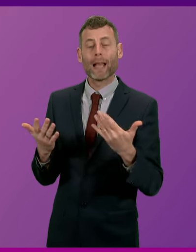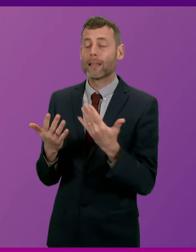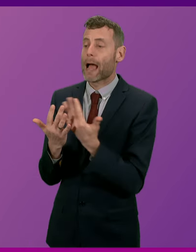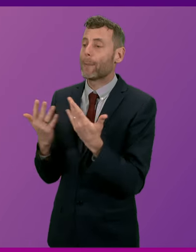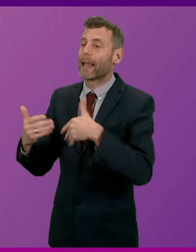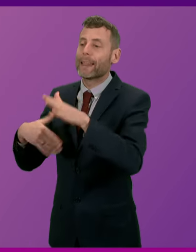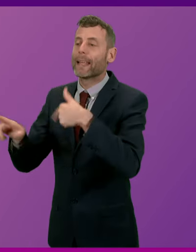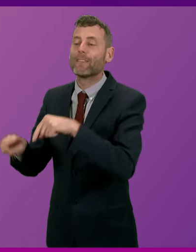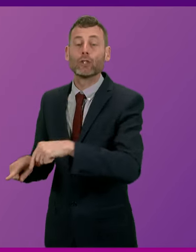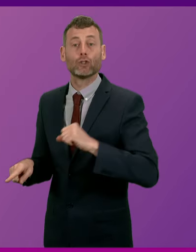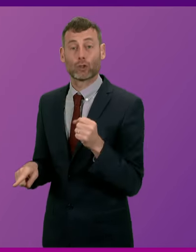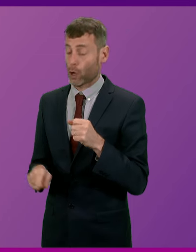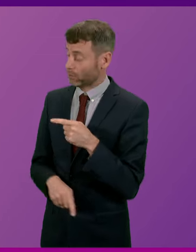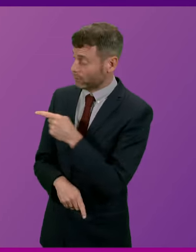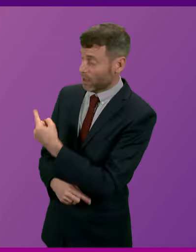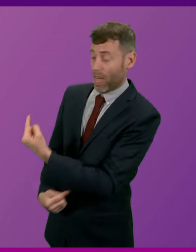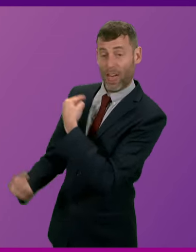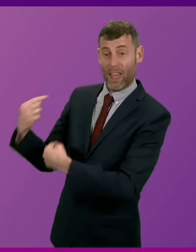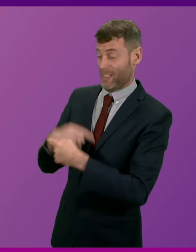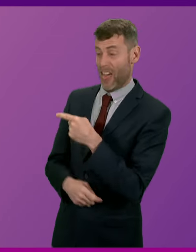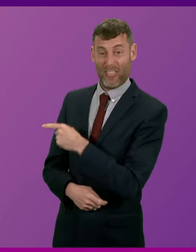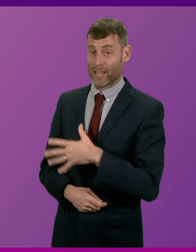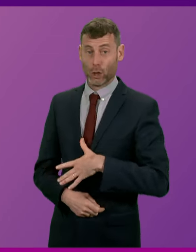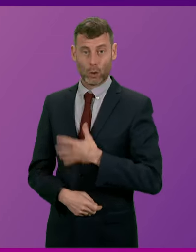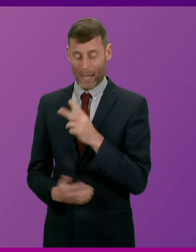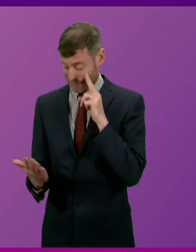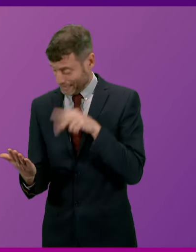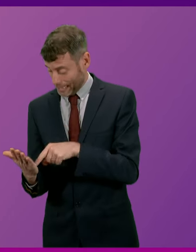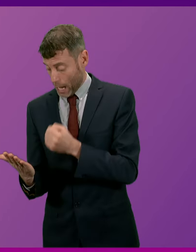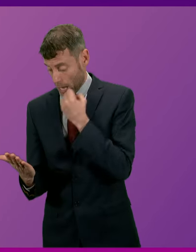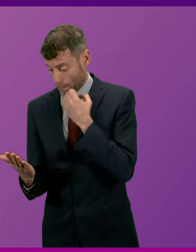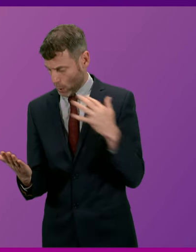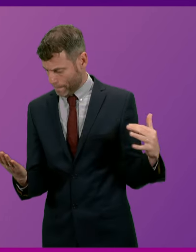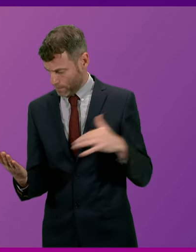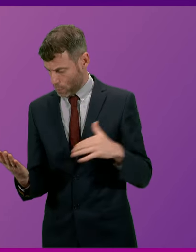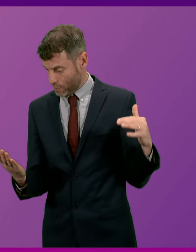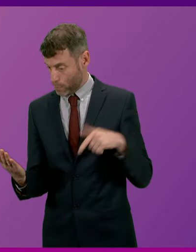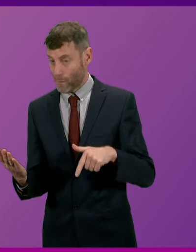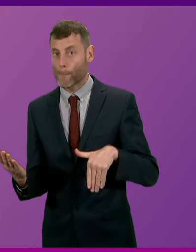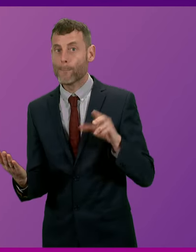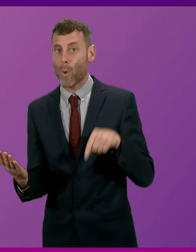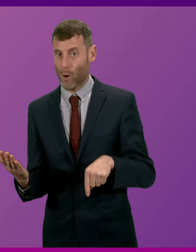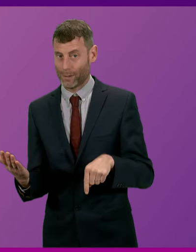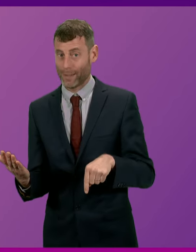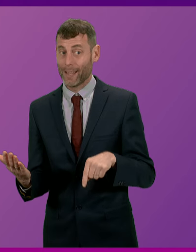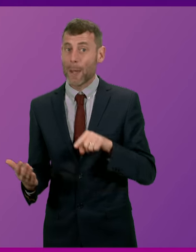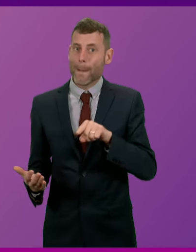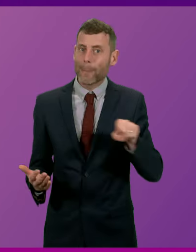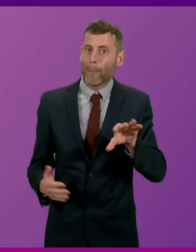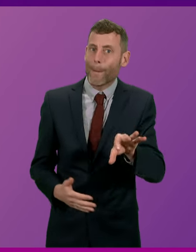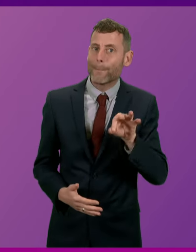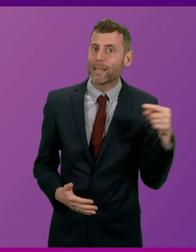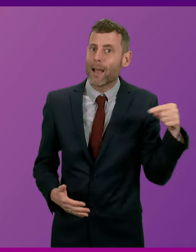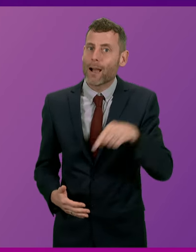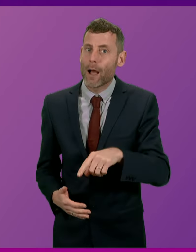presiding officer, the opposition absolutely hate that fact and the simple fact is that people choose to live and work on a range of